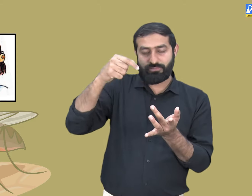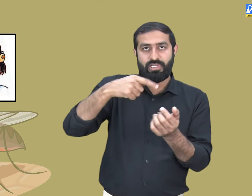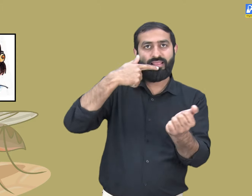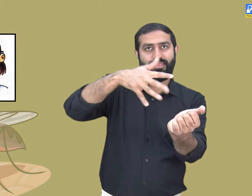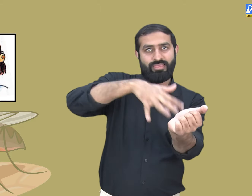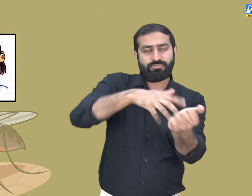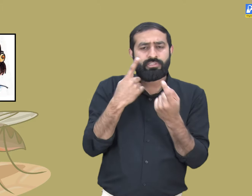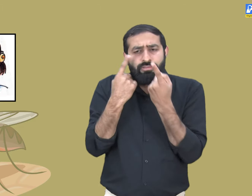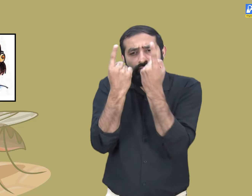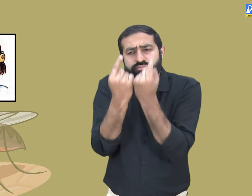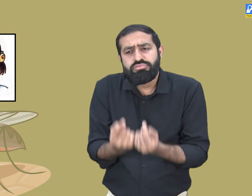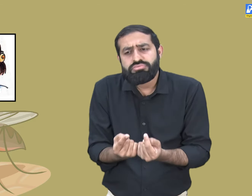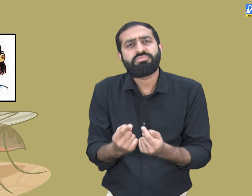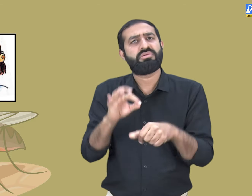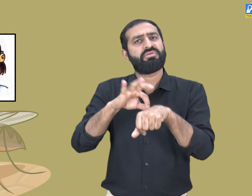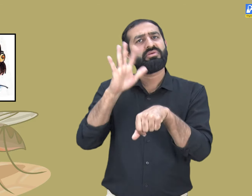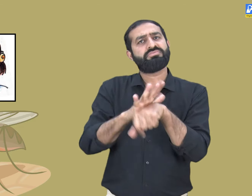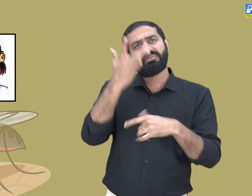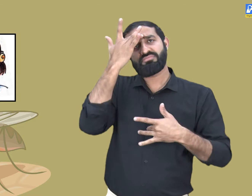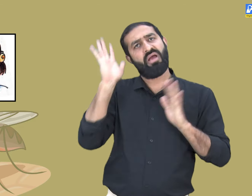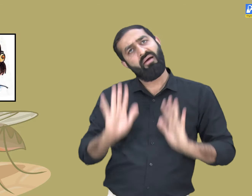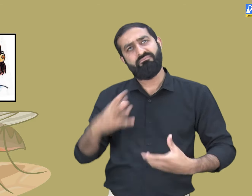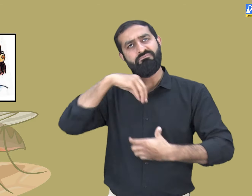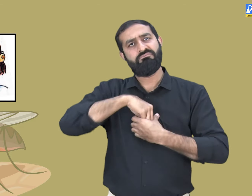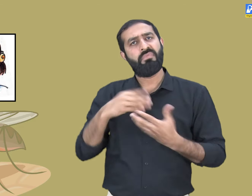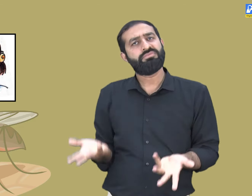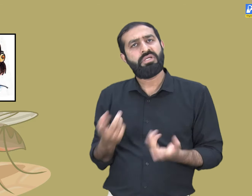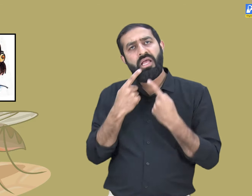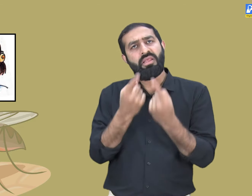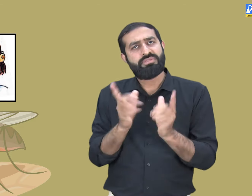out by the blood test that I had malaria.